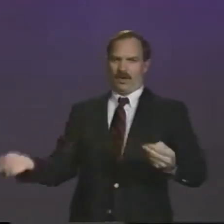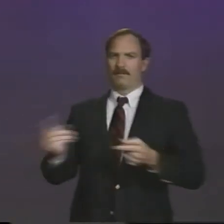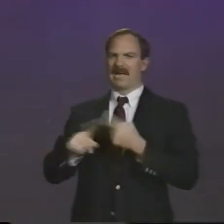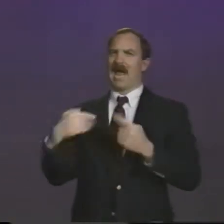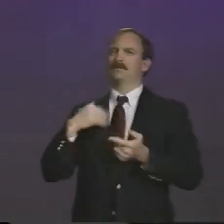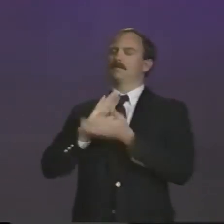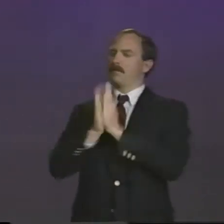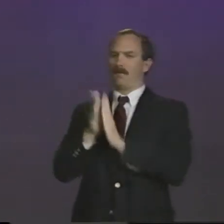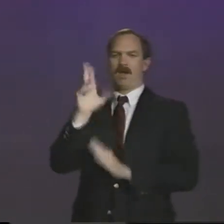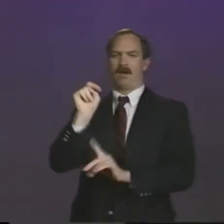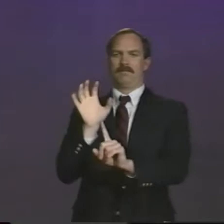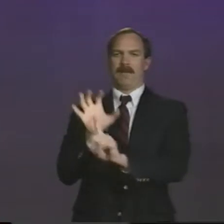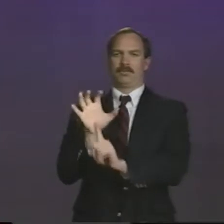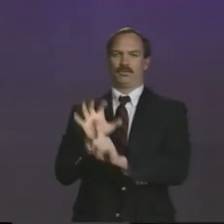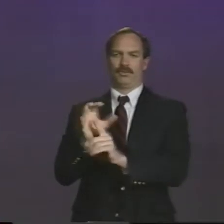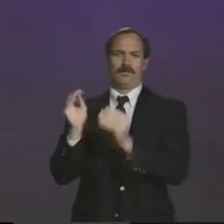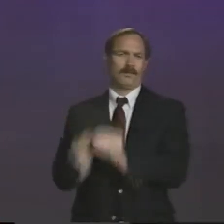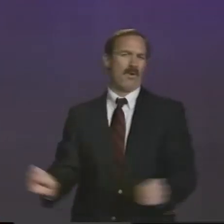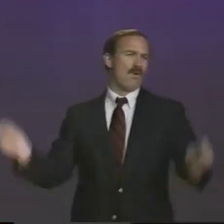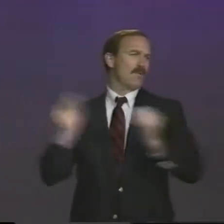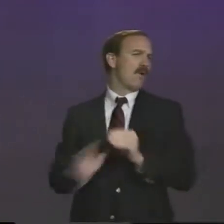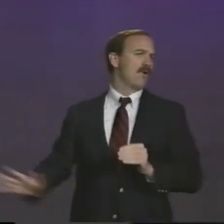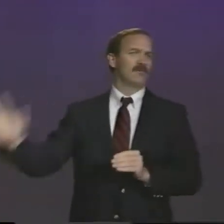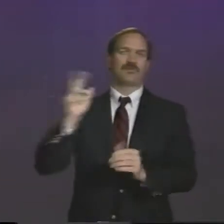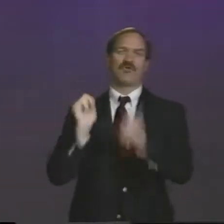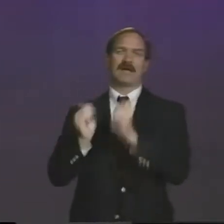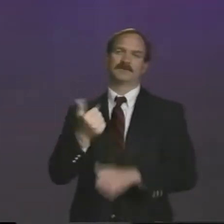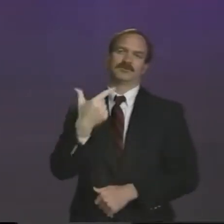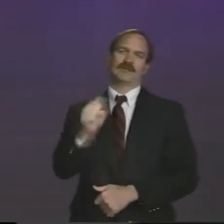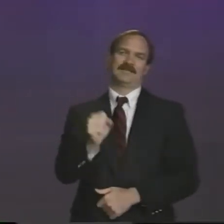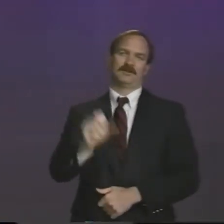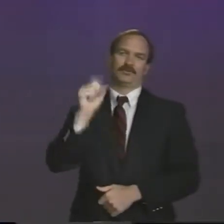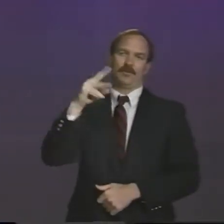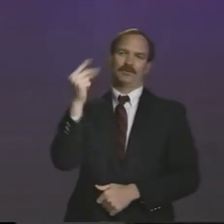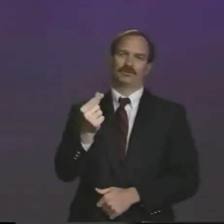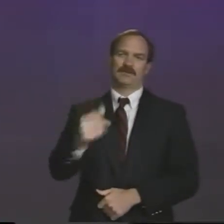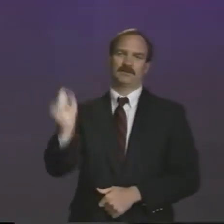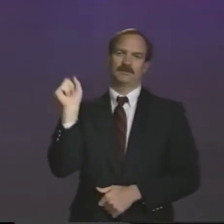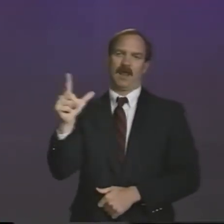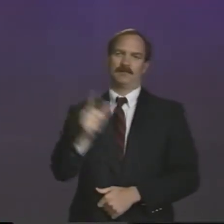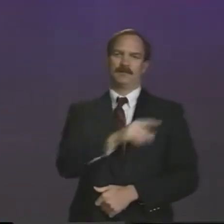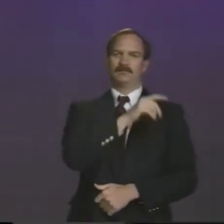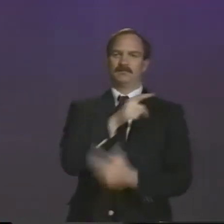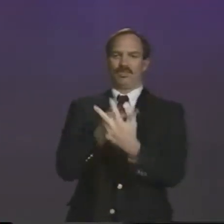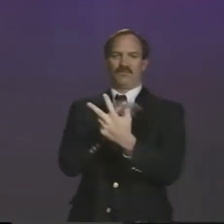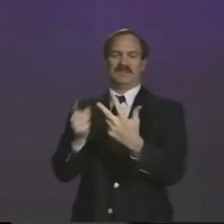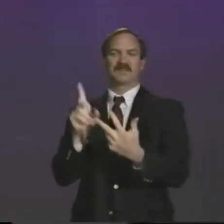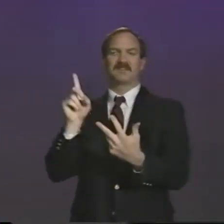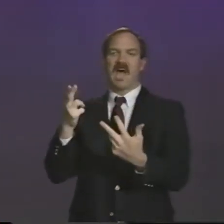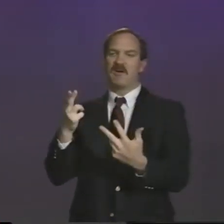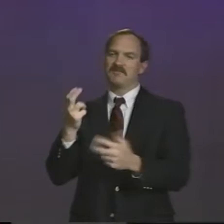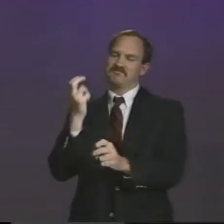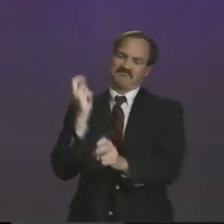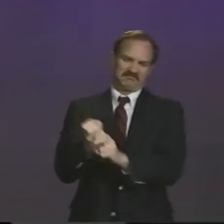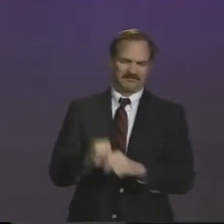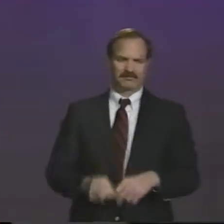Some people think it makes a plant downhill. I'm not sure that that's true, but it certainly has gained a great deal more popularity. Most people are doing giant slalom, slalom,